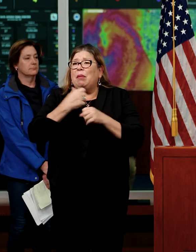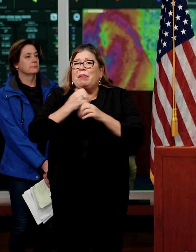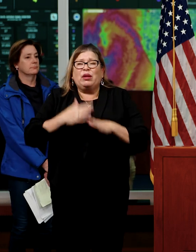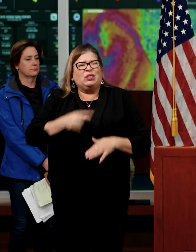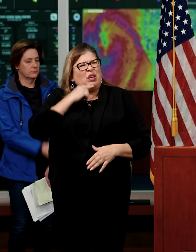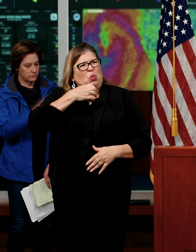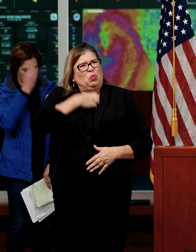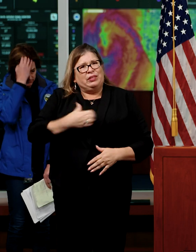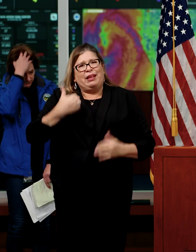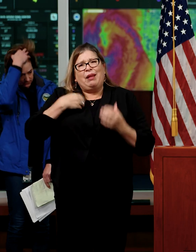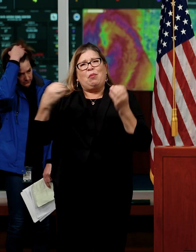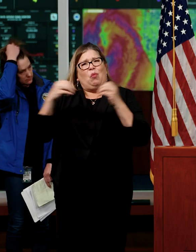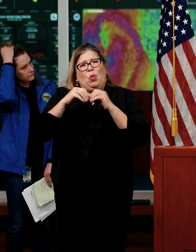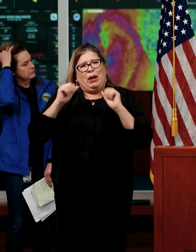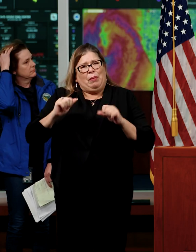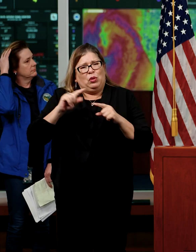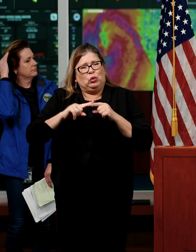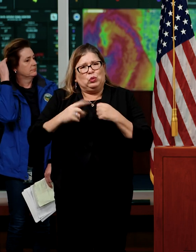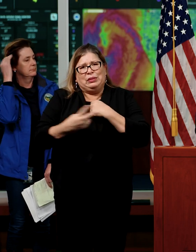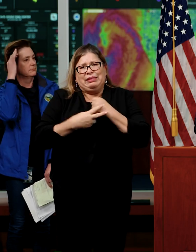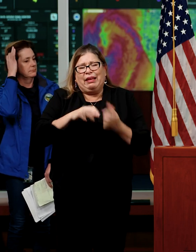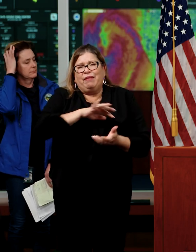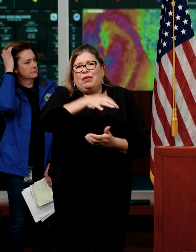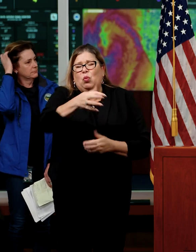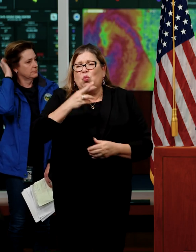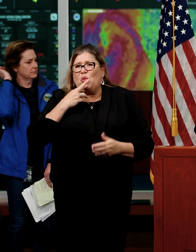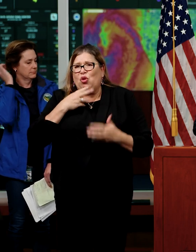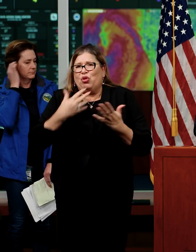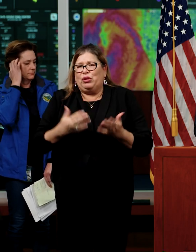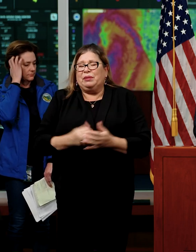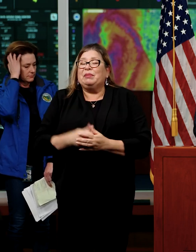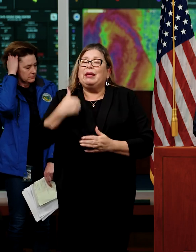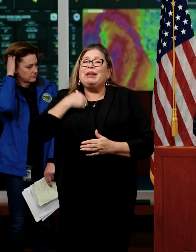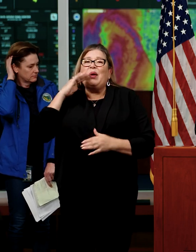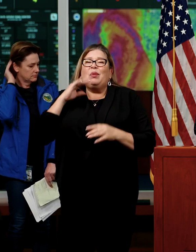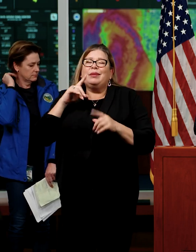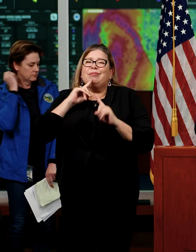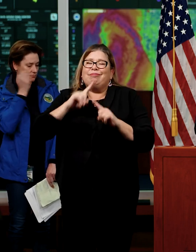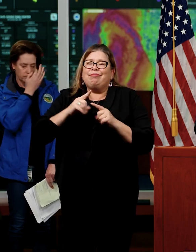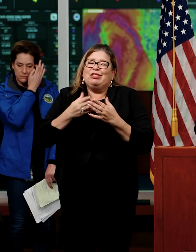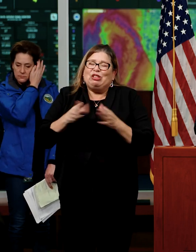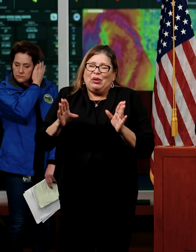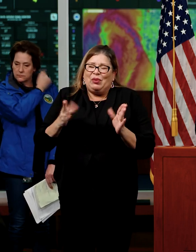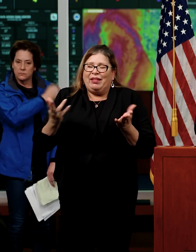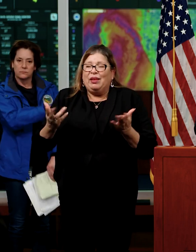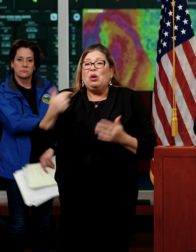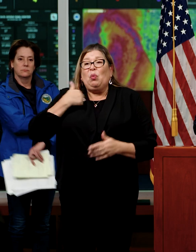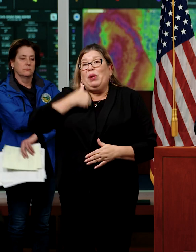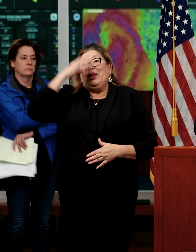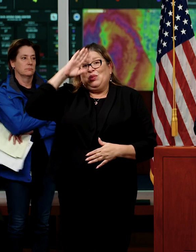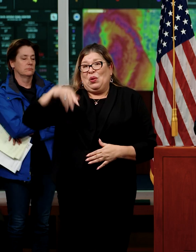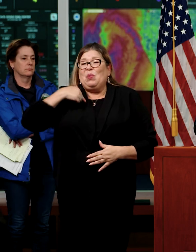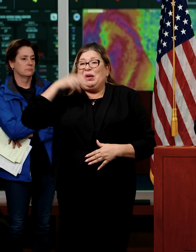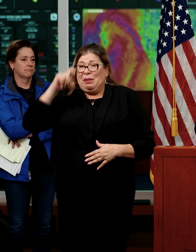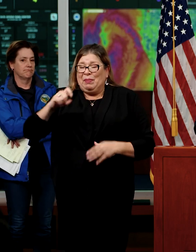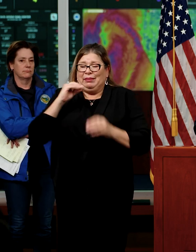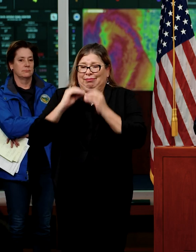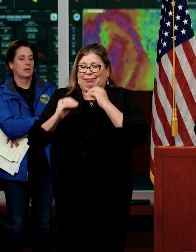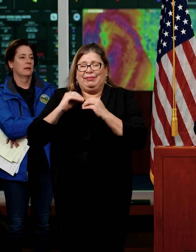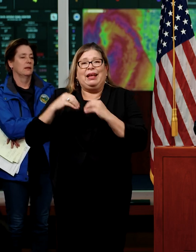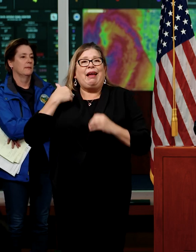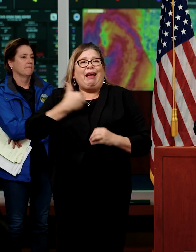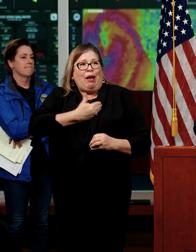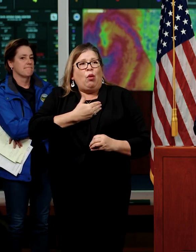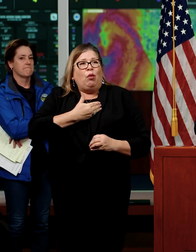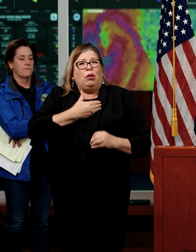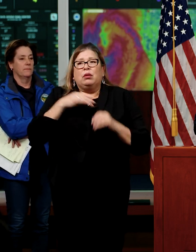infrastructure in California. How would you respond? Well, I'll start gently and then I'll turn it over to Carla, which is we know we have to update our infrastructure to keep up